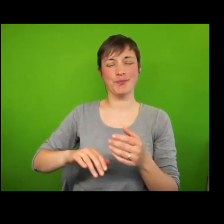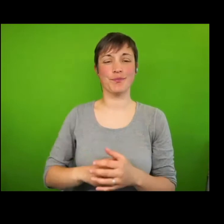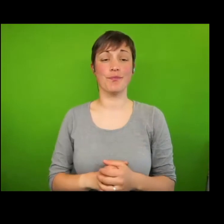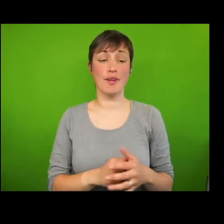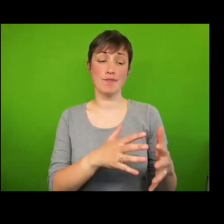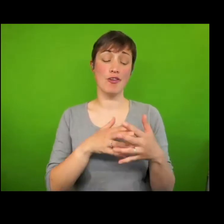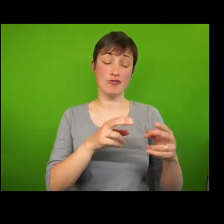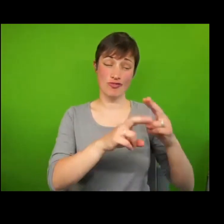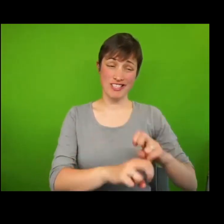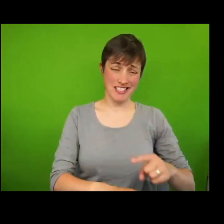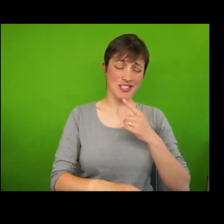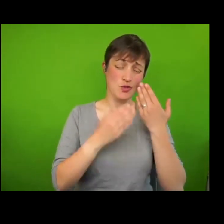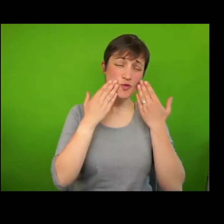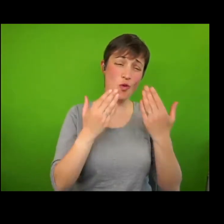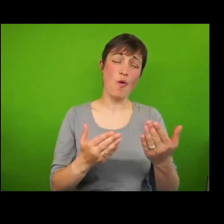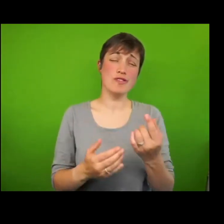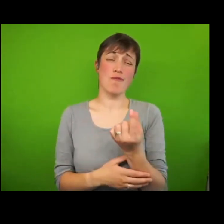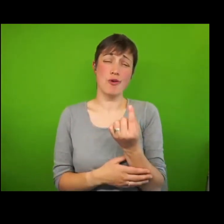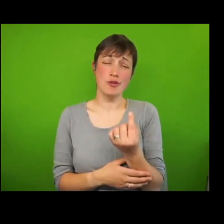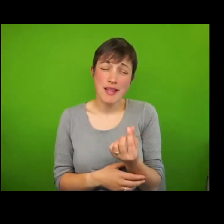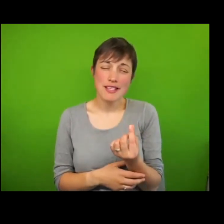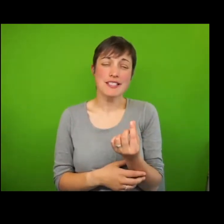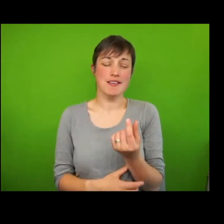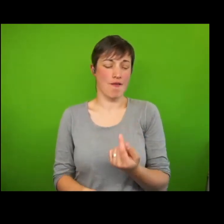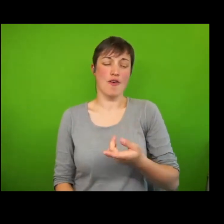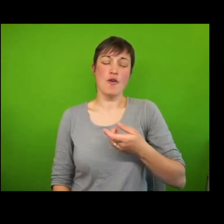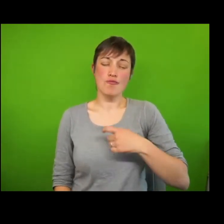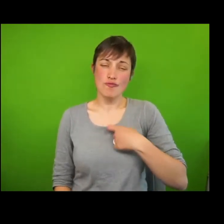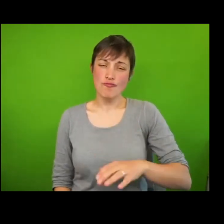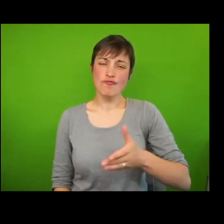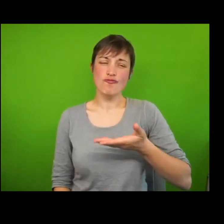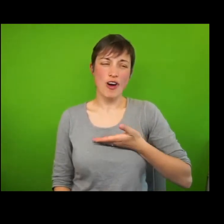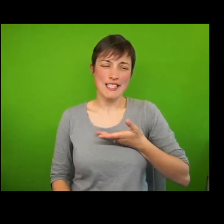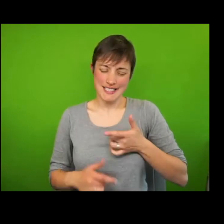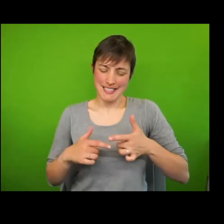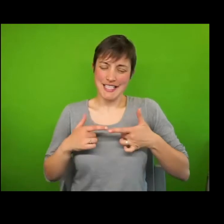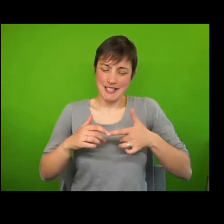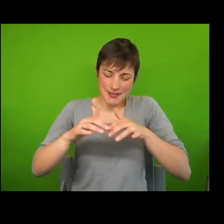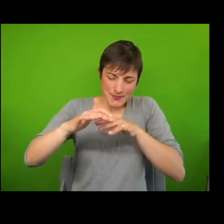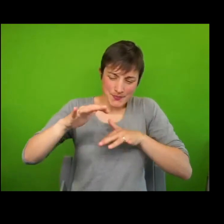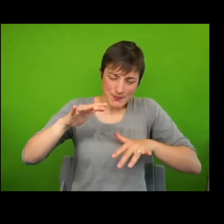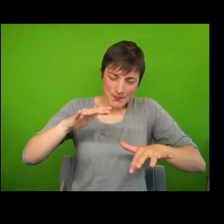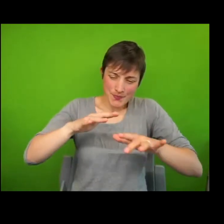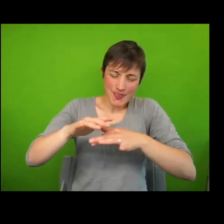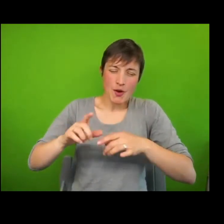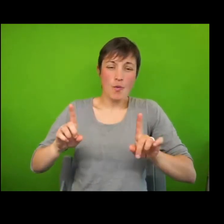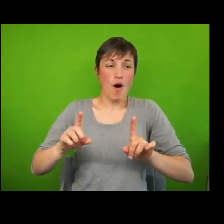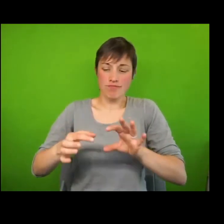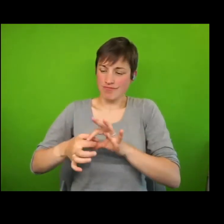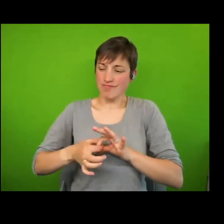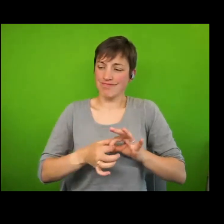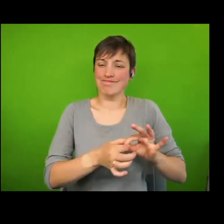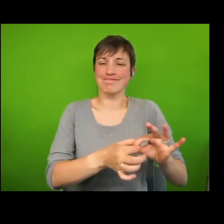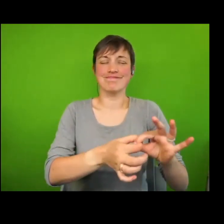human rights to restore to US social justice work a sense of the underlying commonality of simply being human